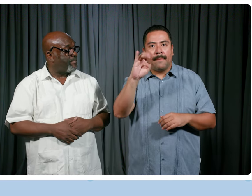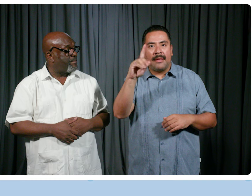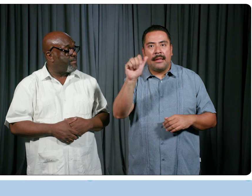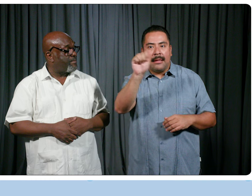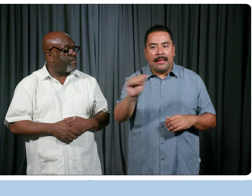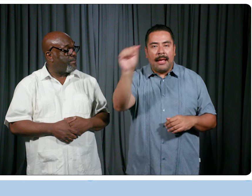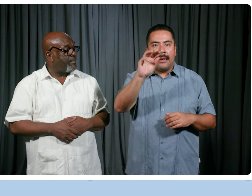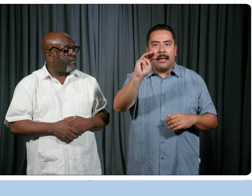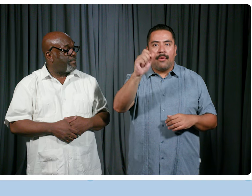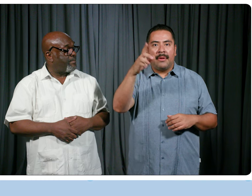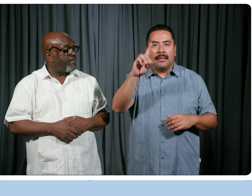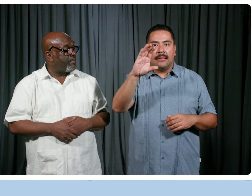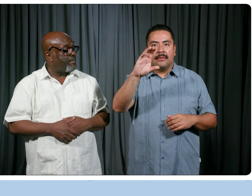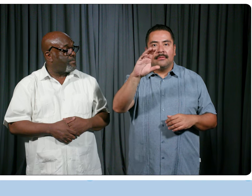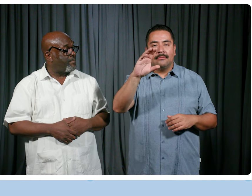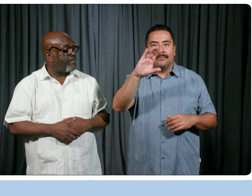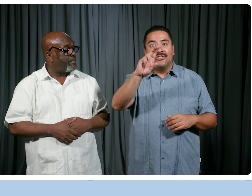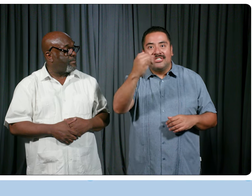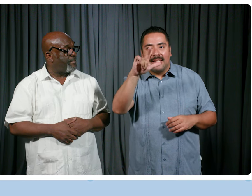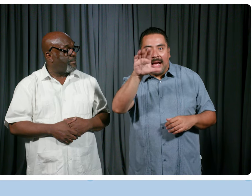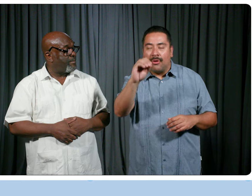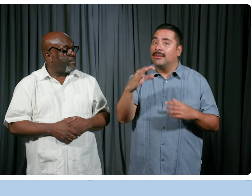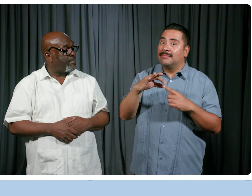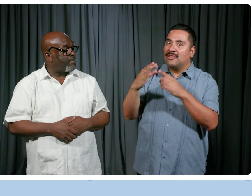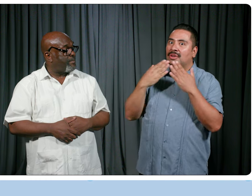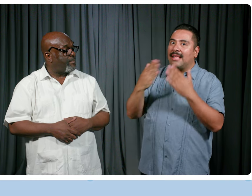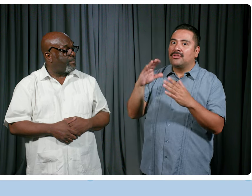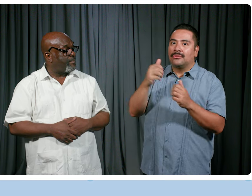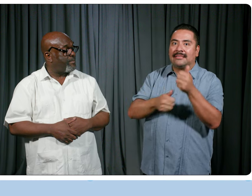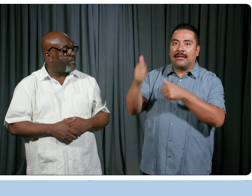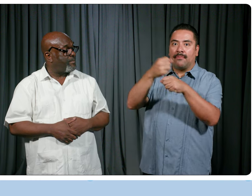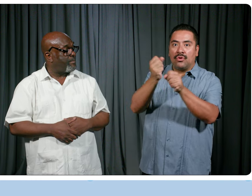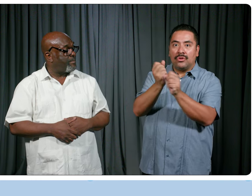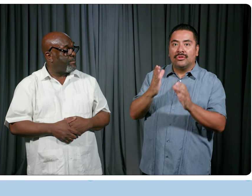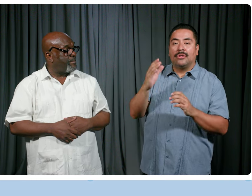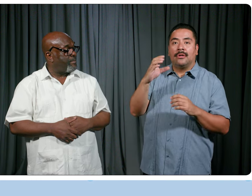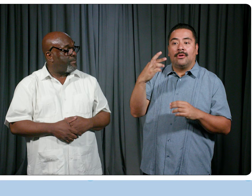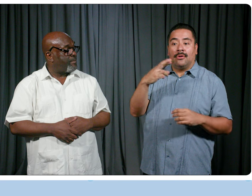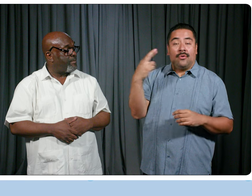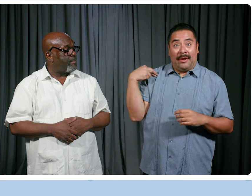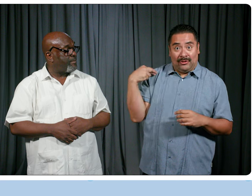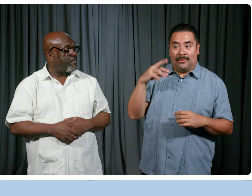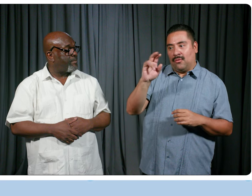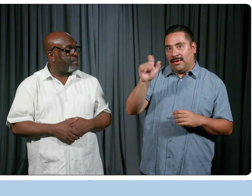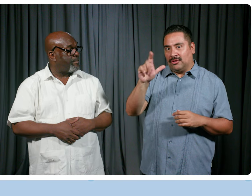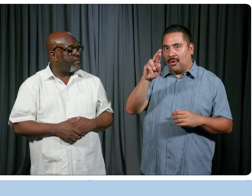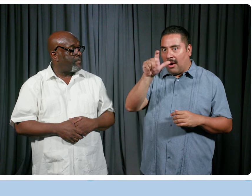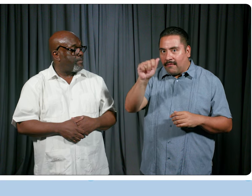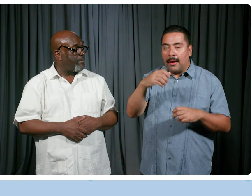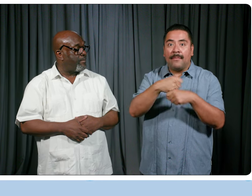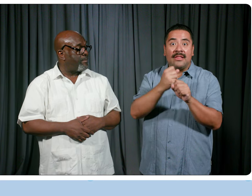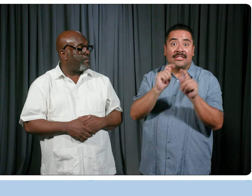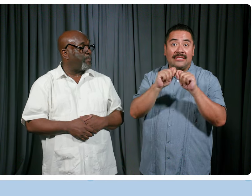MOPD Chicago. Special thanks to our executive producer, Commissioner Rachel Arfa, the City of Chicago production team, our